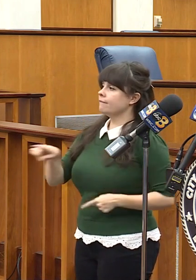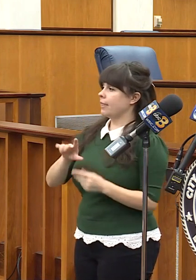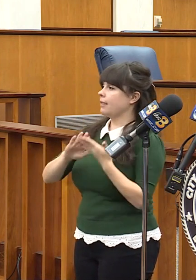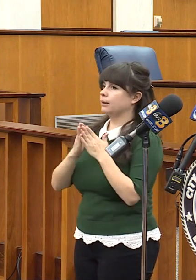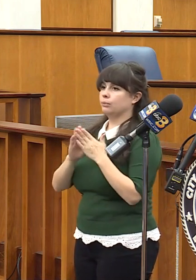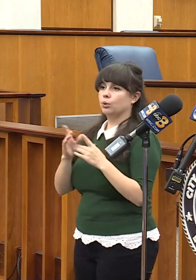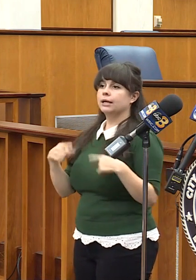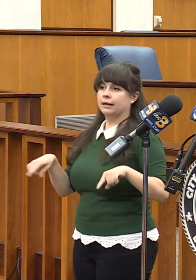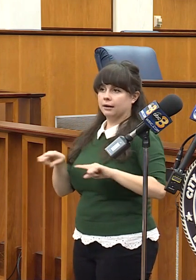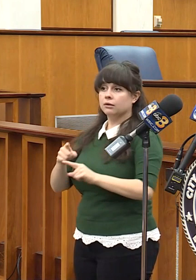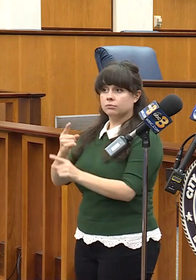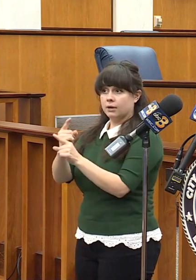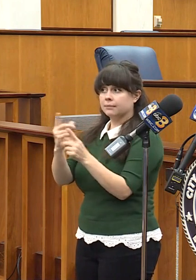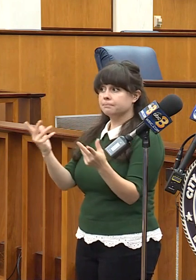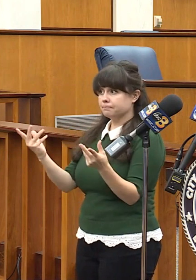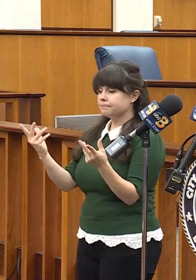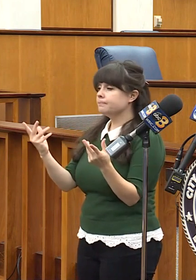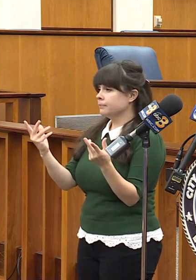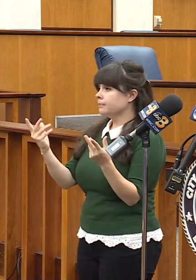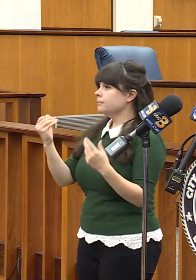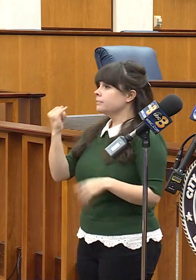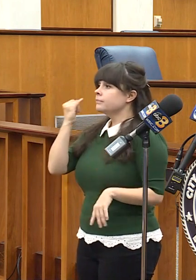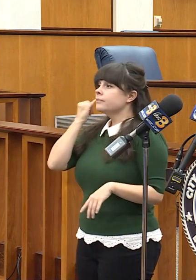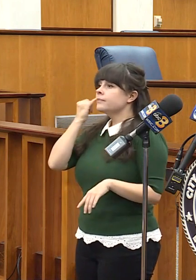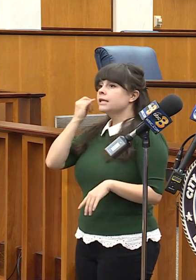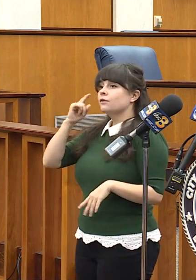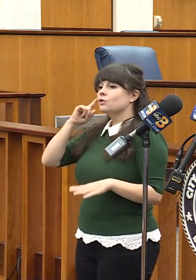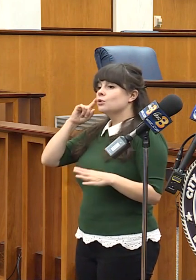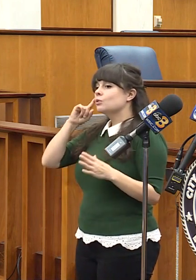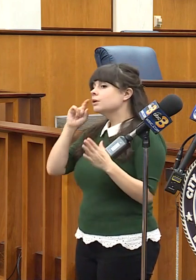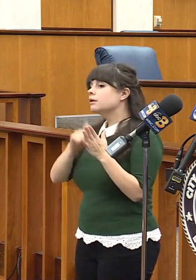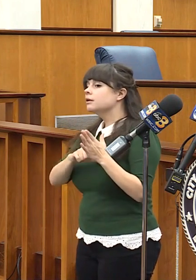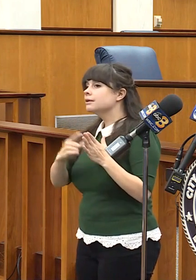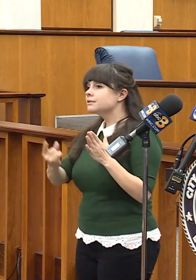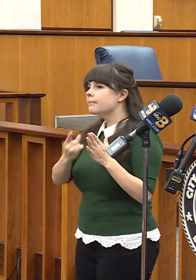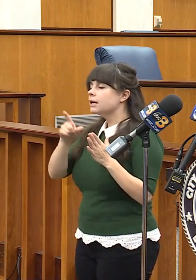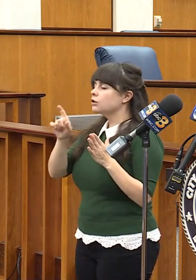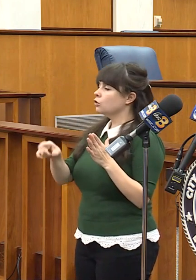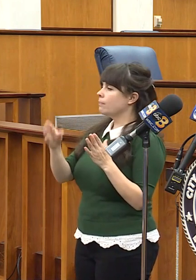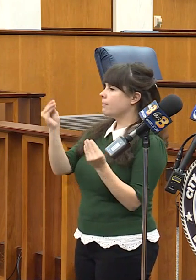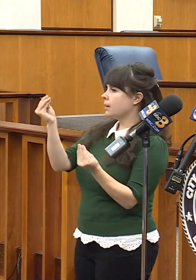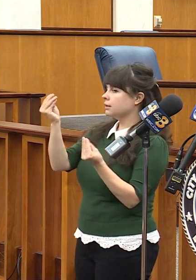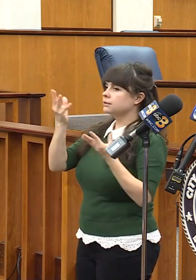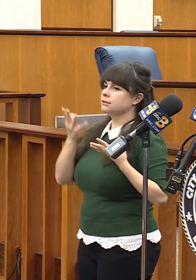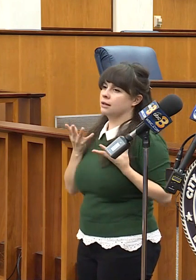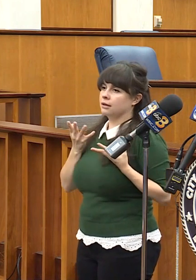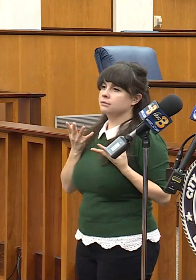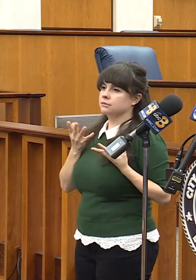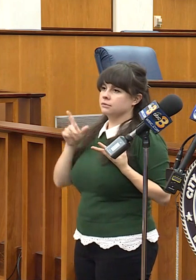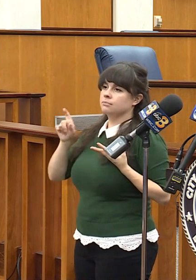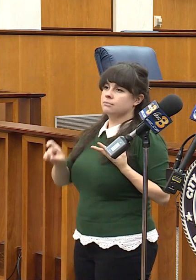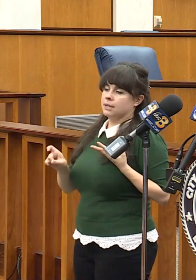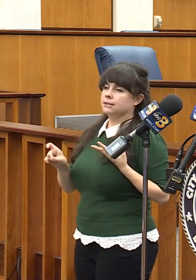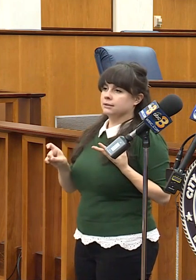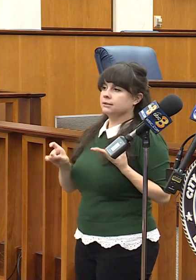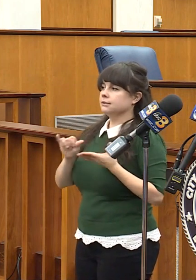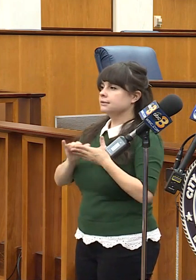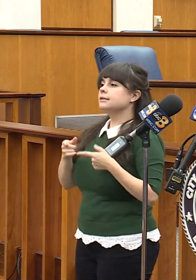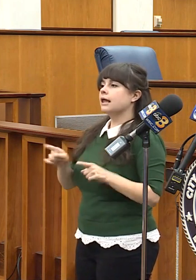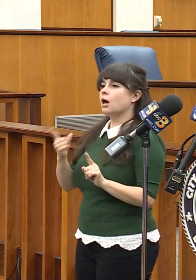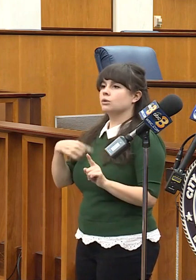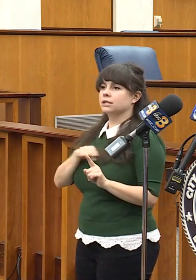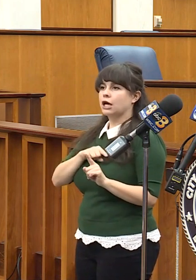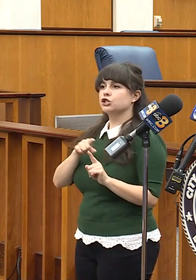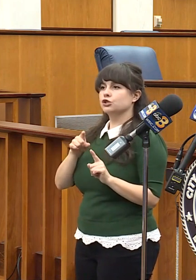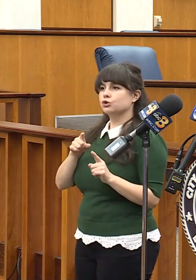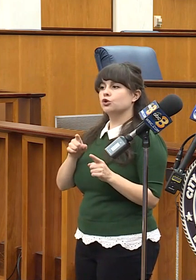right? And so if you see something, you have to say something that allows us to get these sort of wrongdoers off